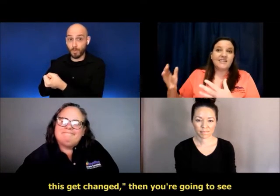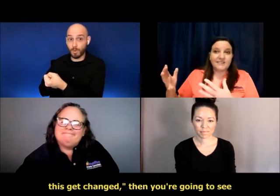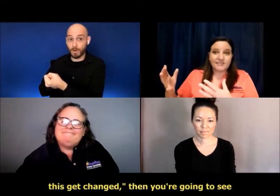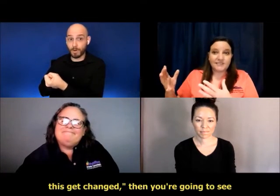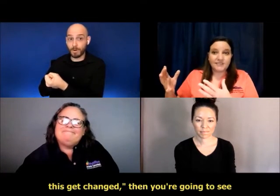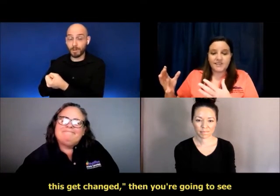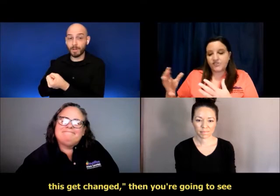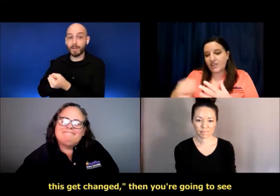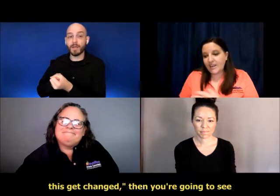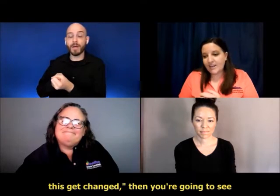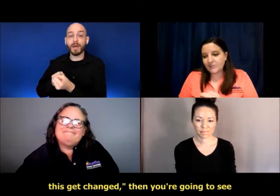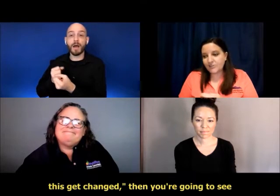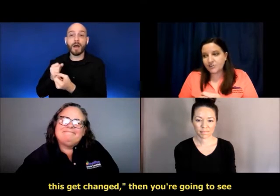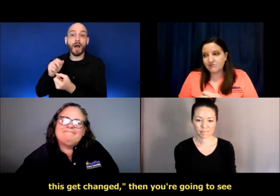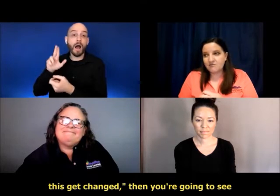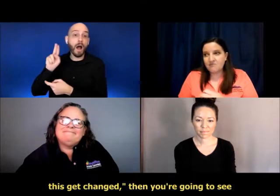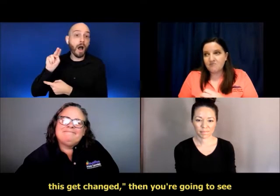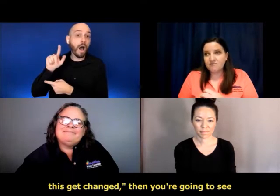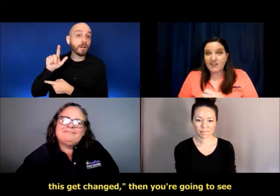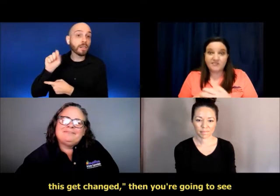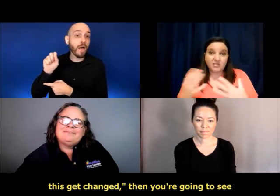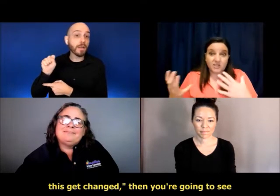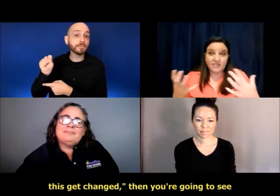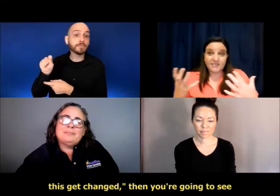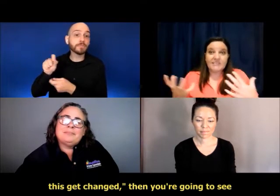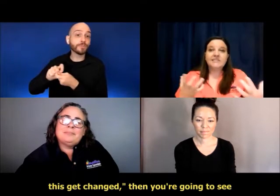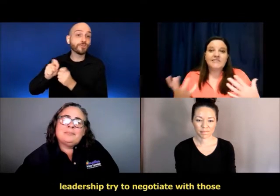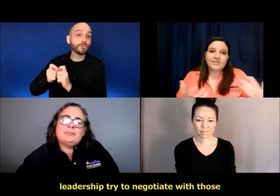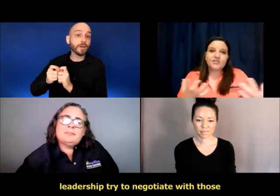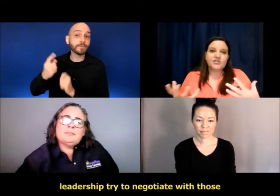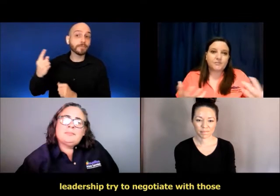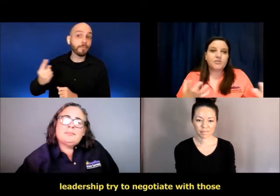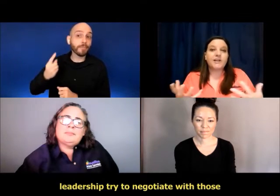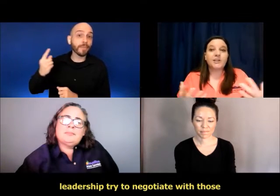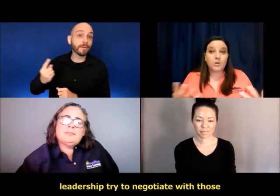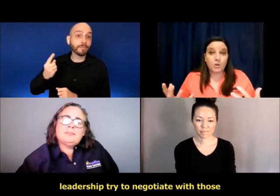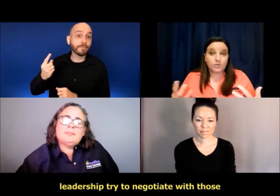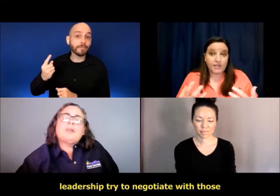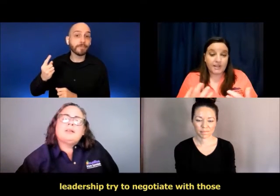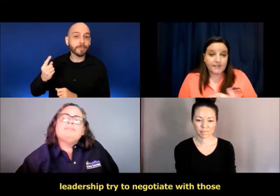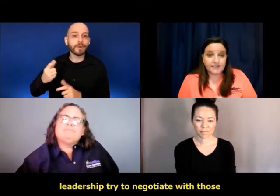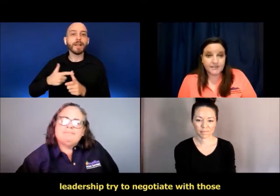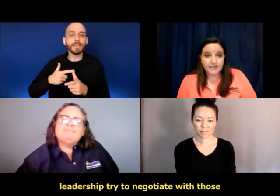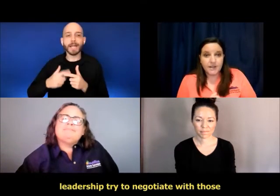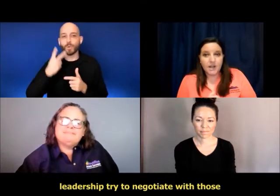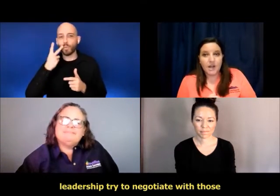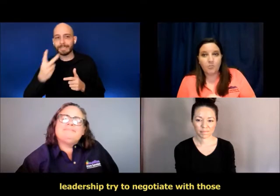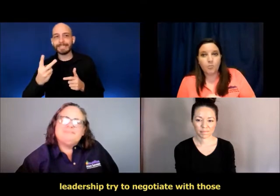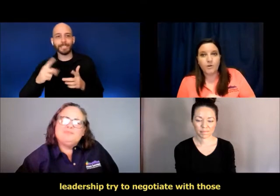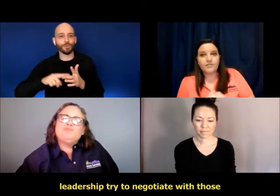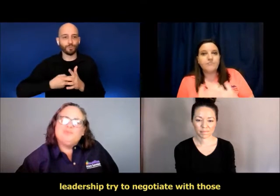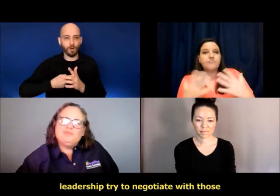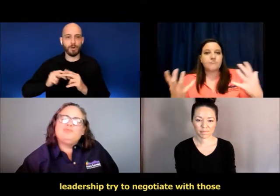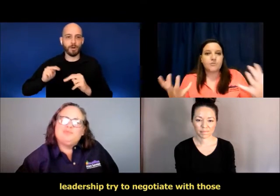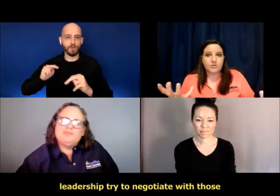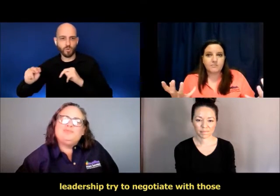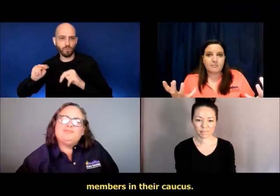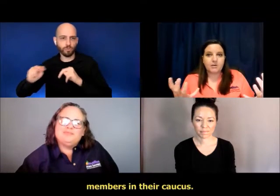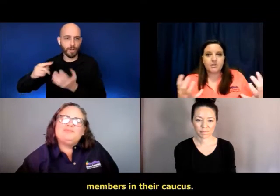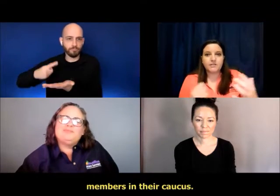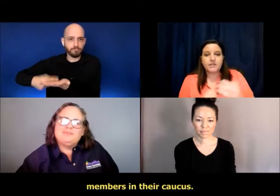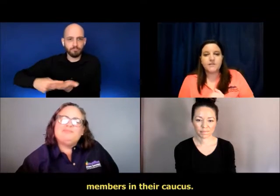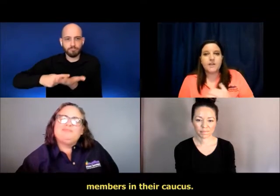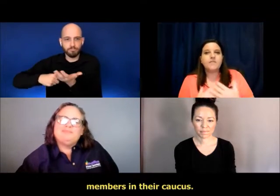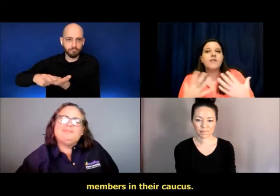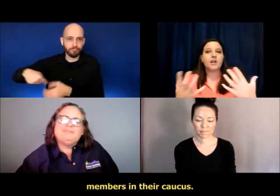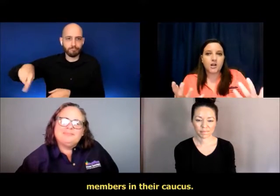see this get changed, then you're going to see leadership try to negotiate with those